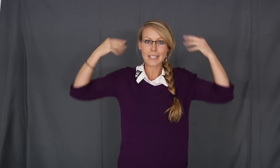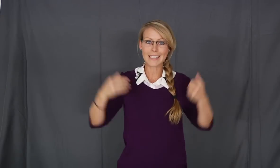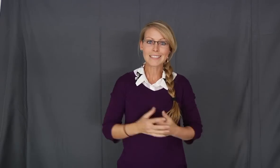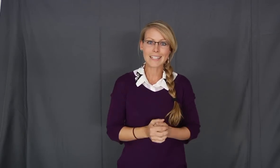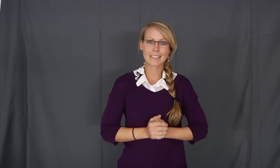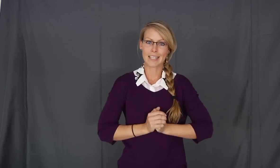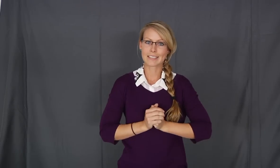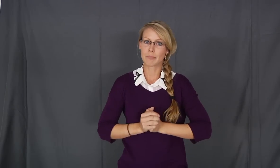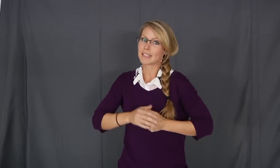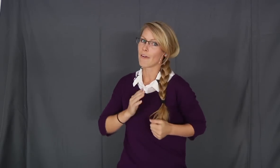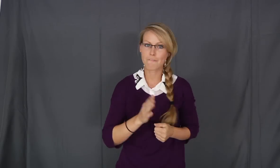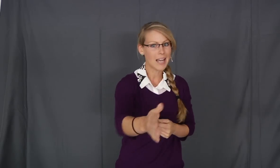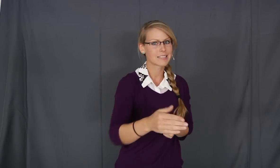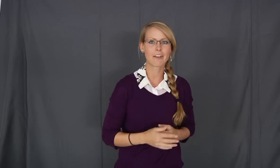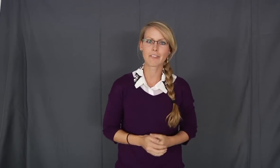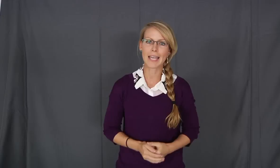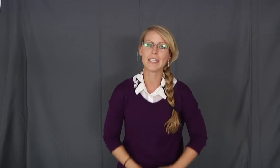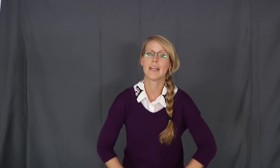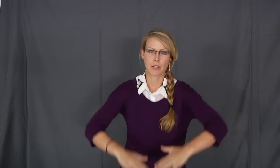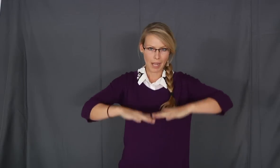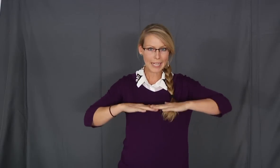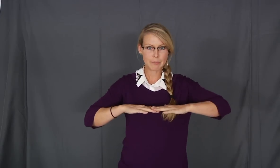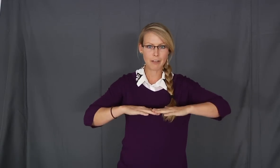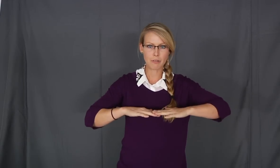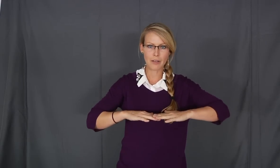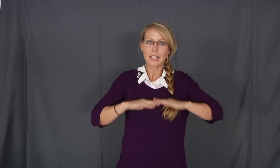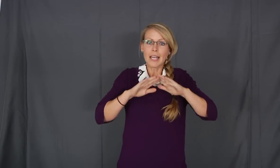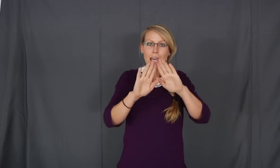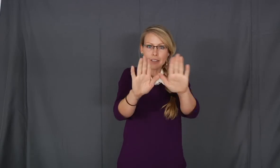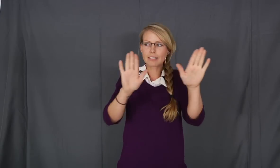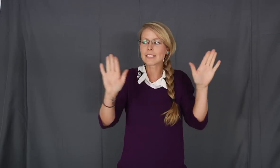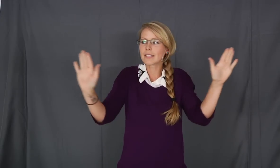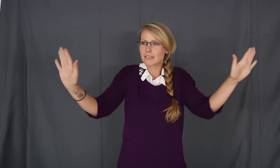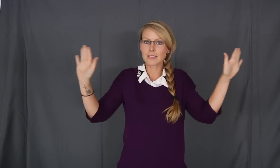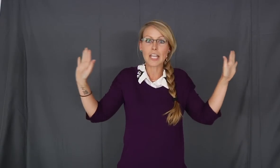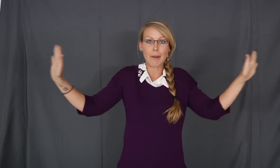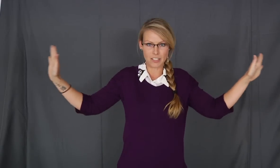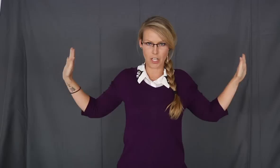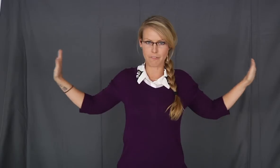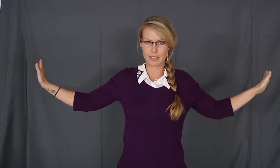insects can estimate how fast they are flying, their height above ground, and their distance to nearby surfaces.